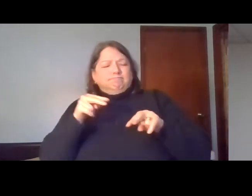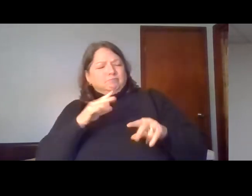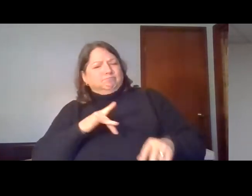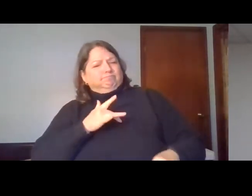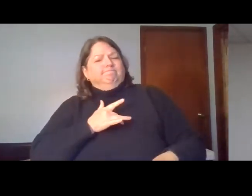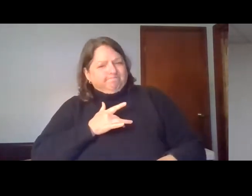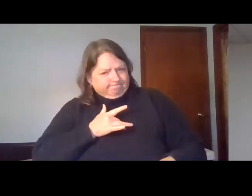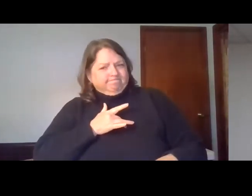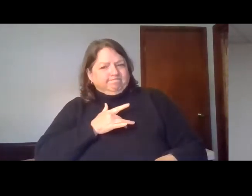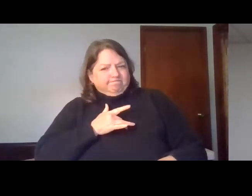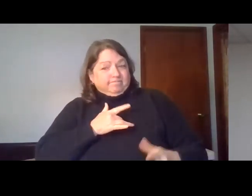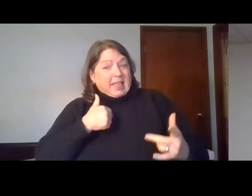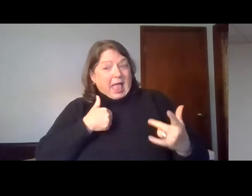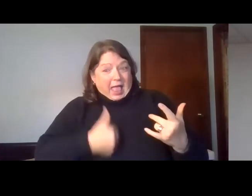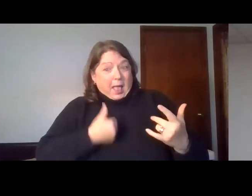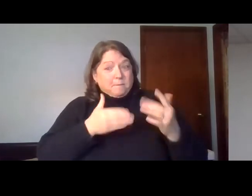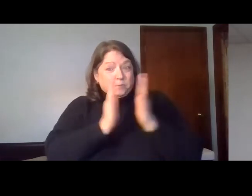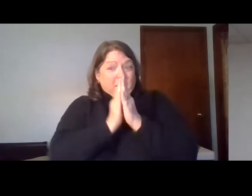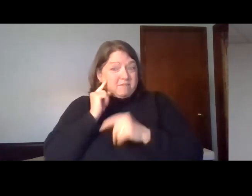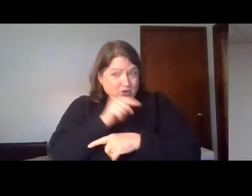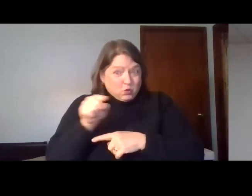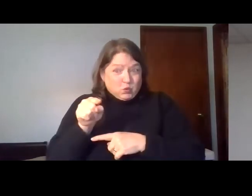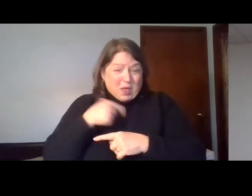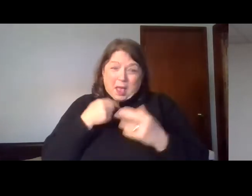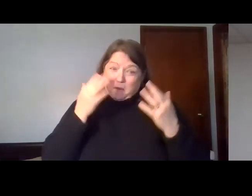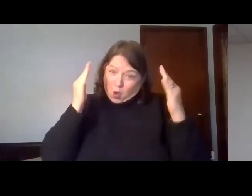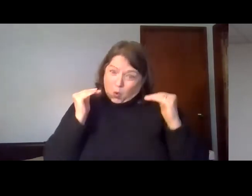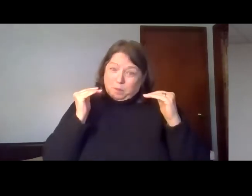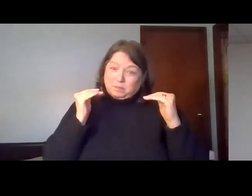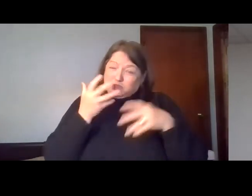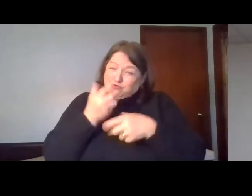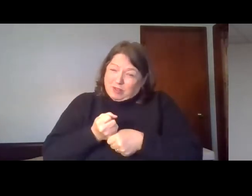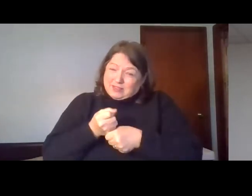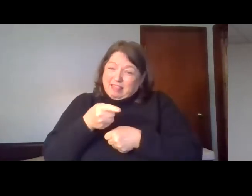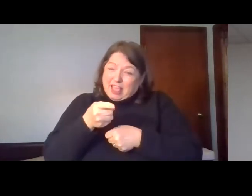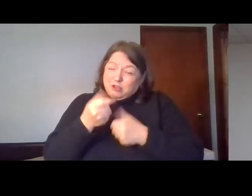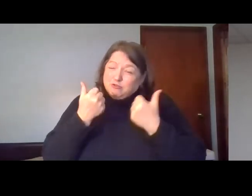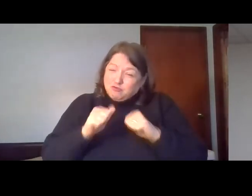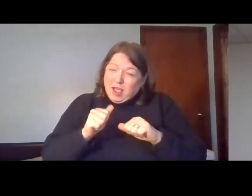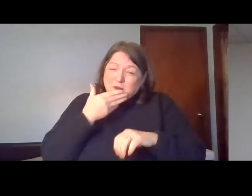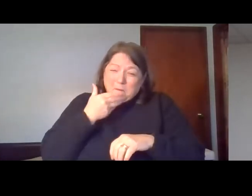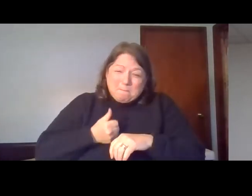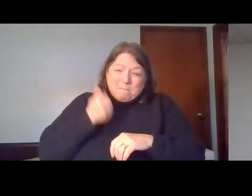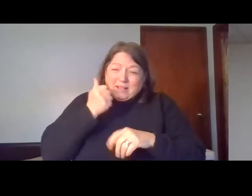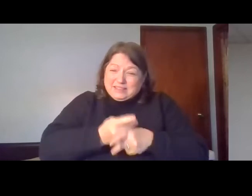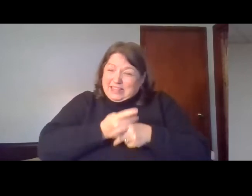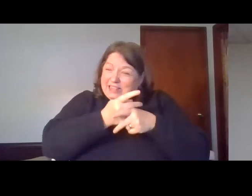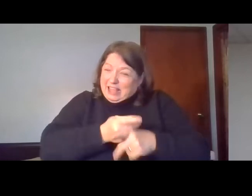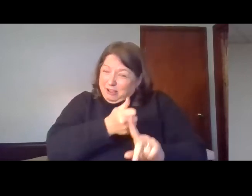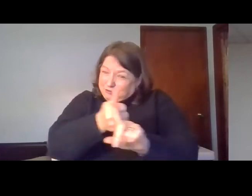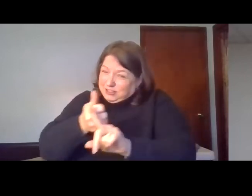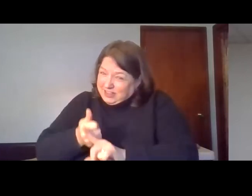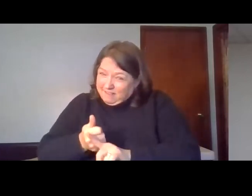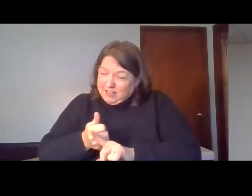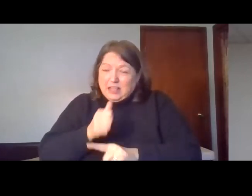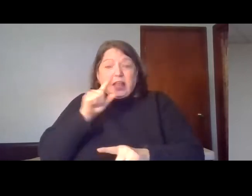you to know that I'm praying for you. I'm hoping and I'm trusting that you're doing the best that you can do to take care of yourself through this time. Not just